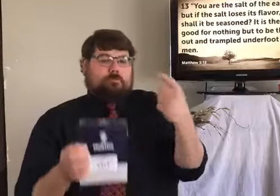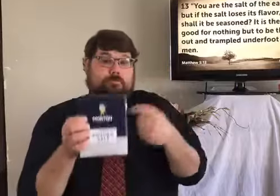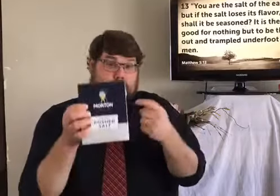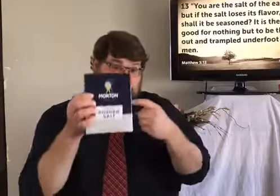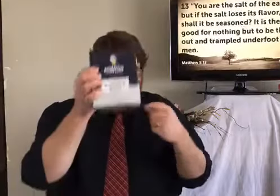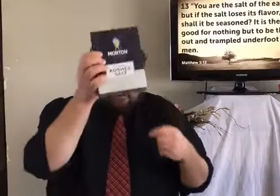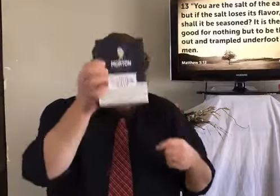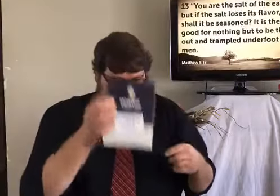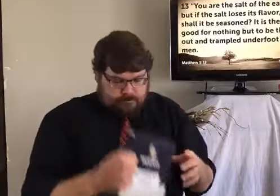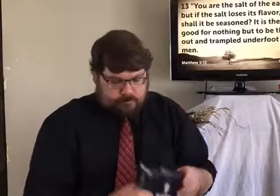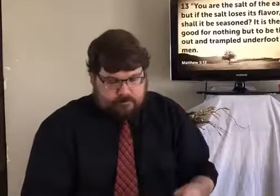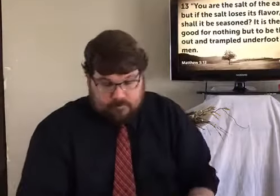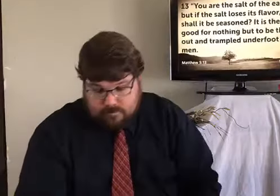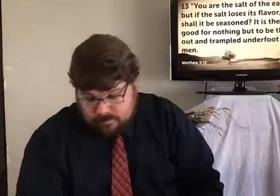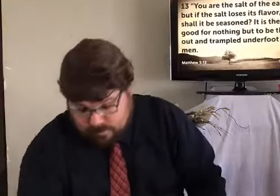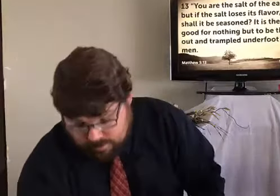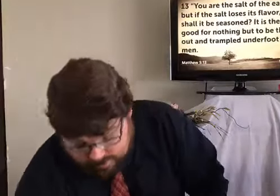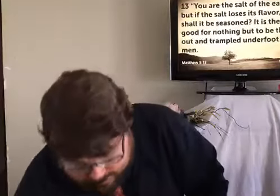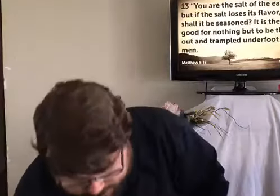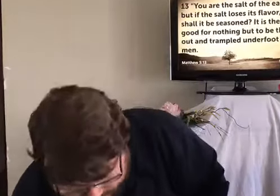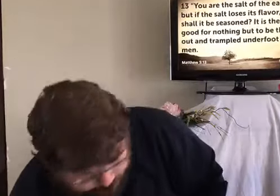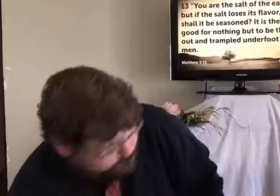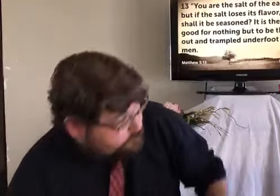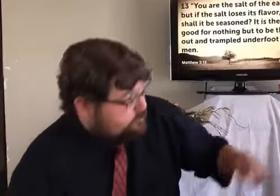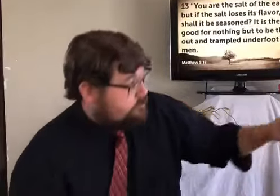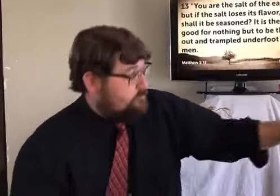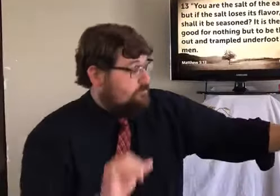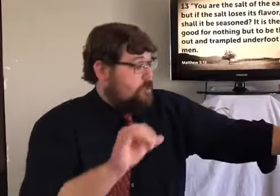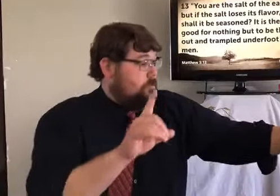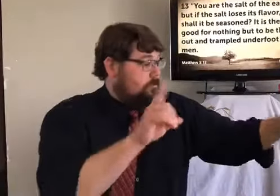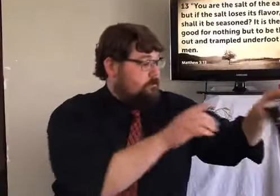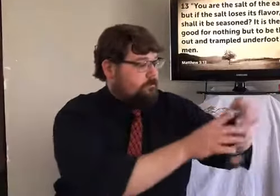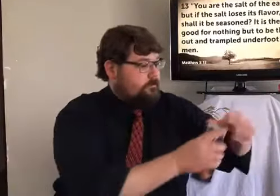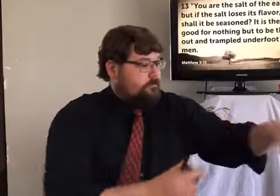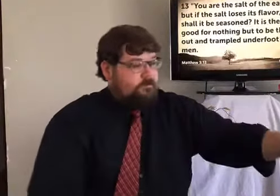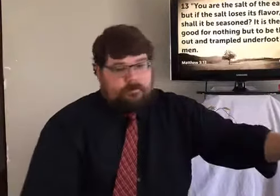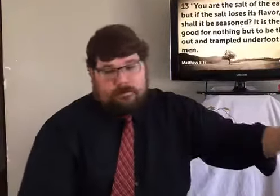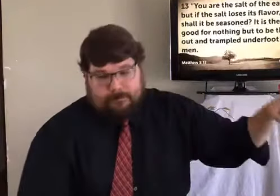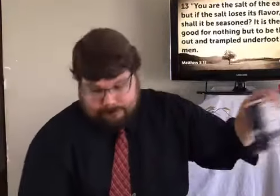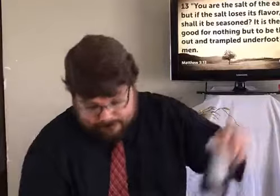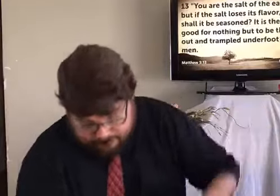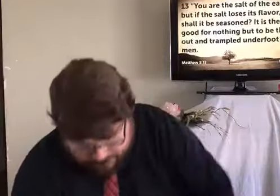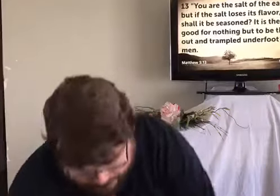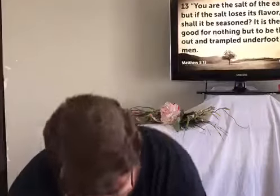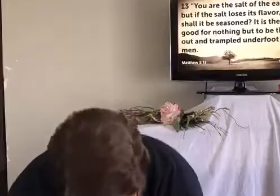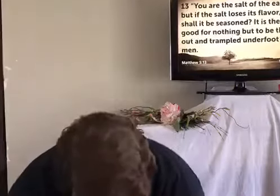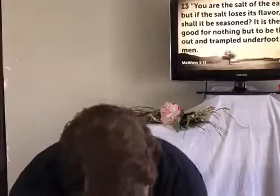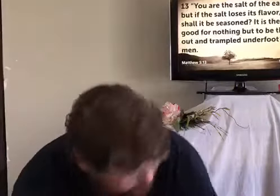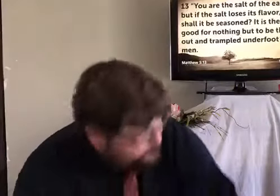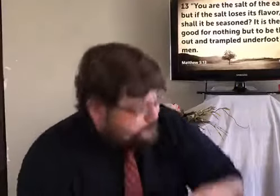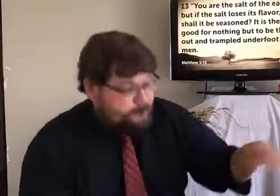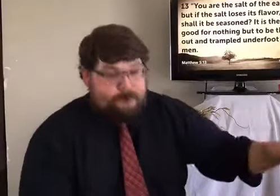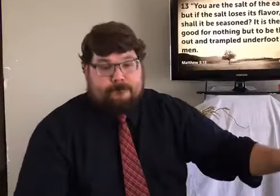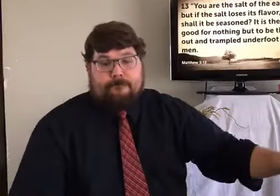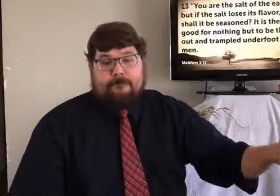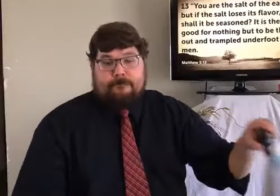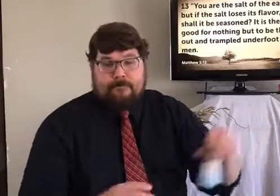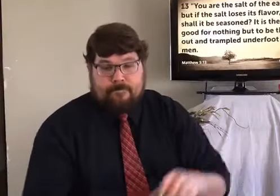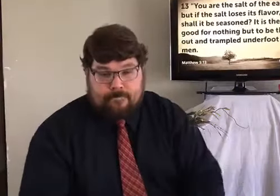And then there's... I used a bunch of kosher salt for a turkey. I'll explain that to you in a little bit.